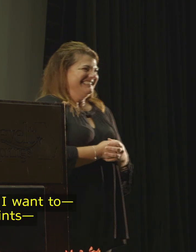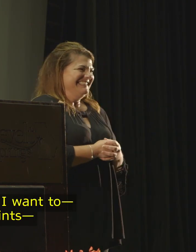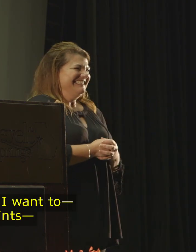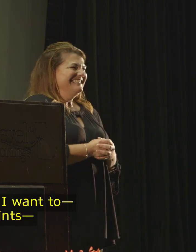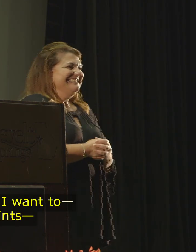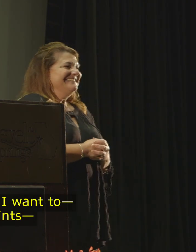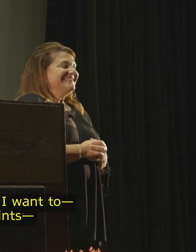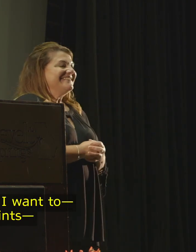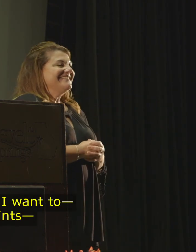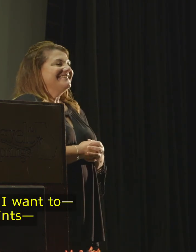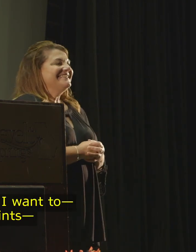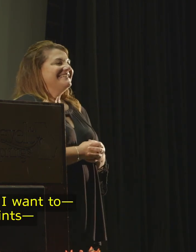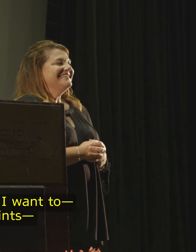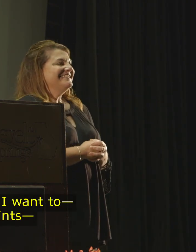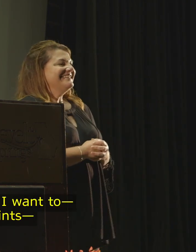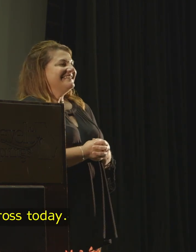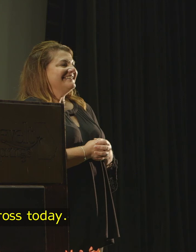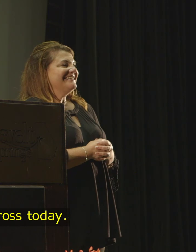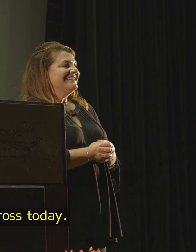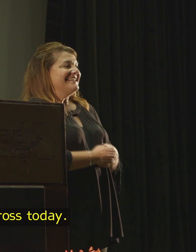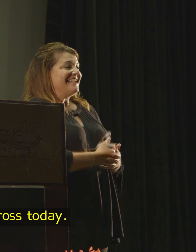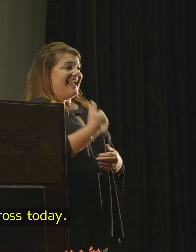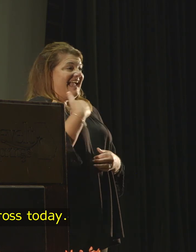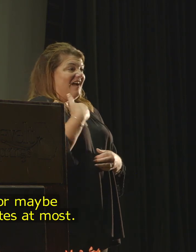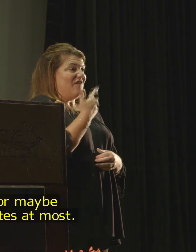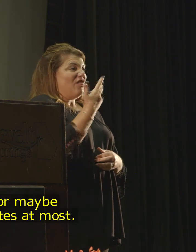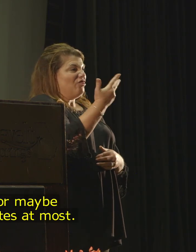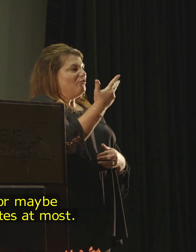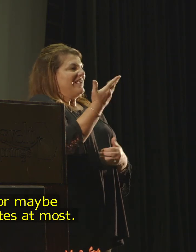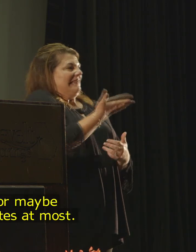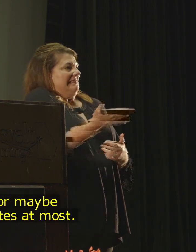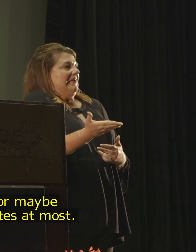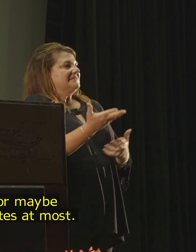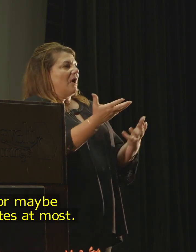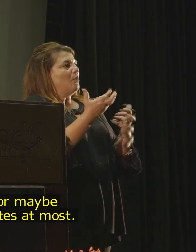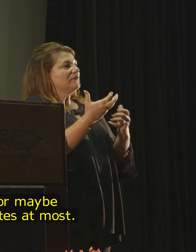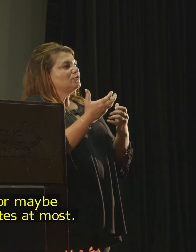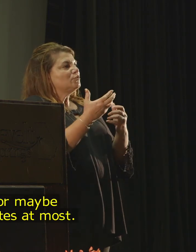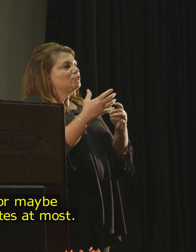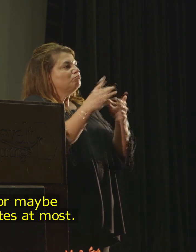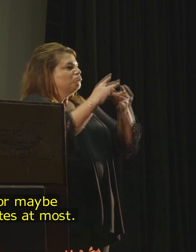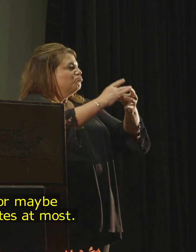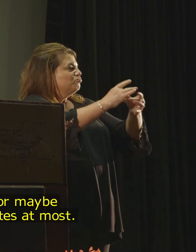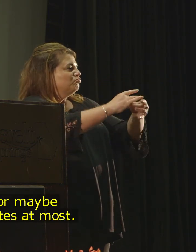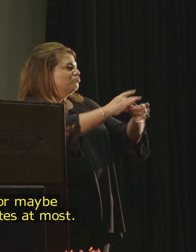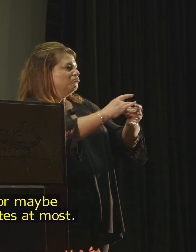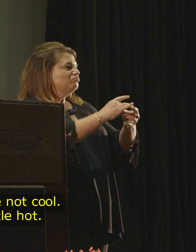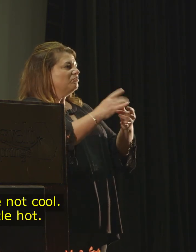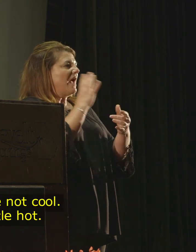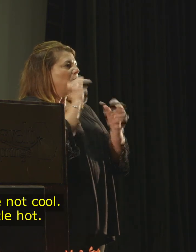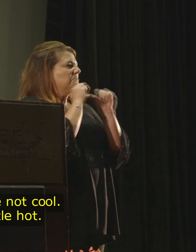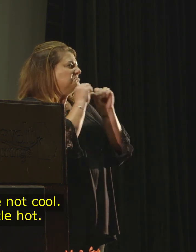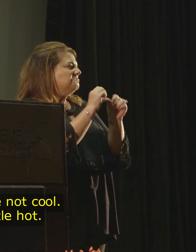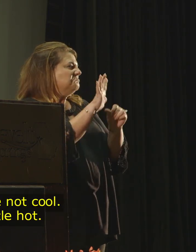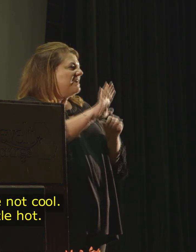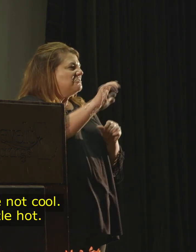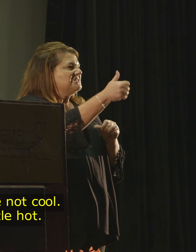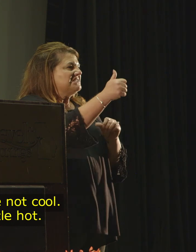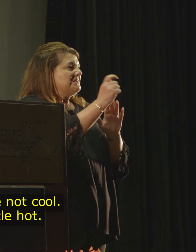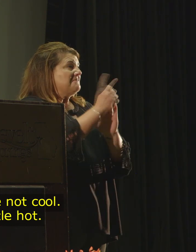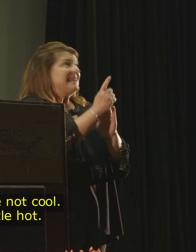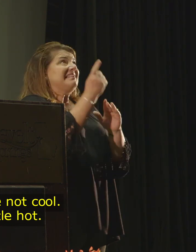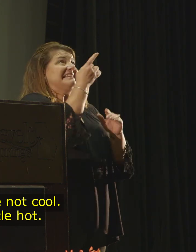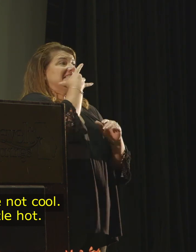I have three goals I want to, or three points I want to get across today. plan to talk for maybe another 10 minutes at most. These lights are not